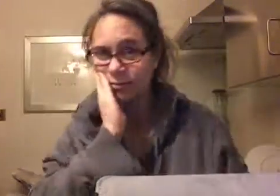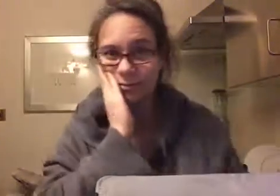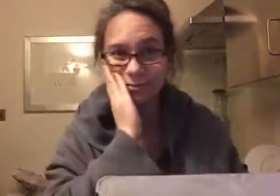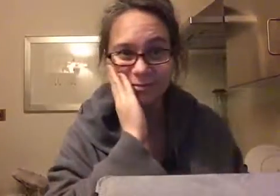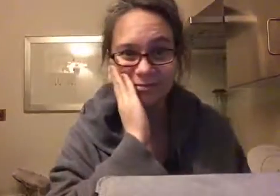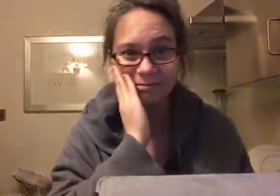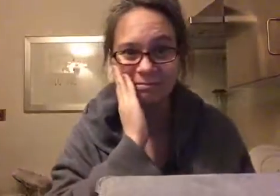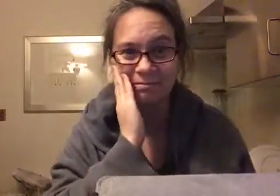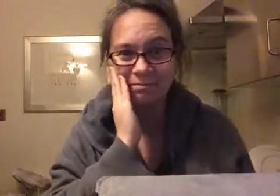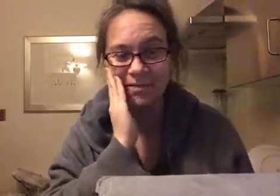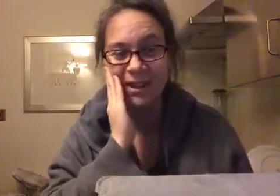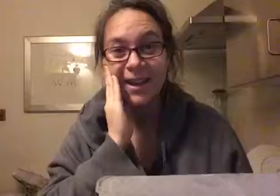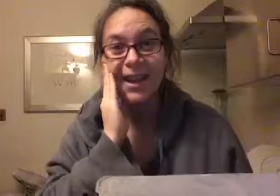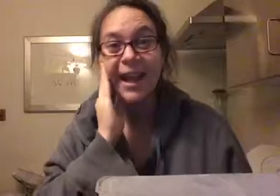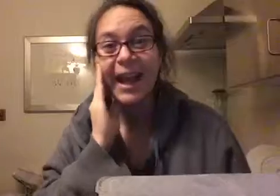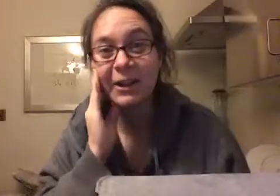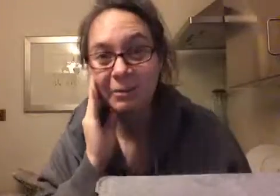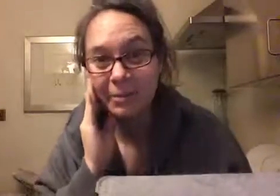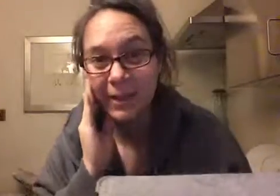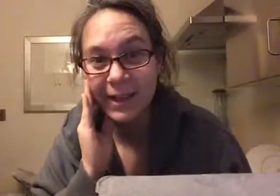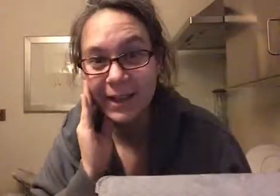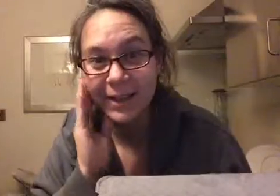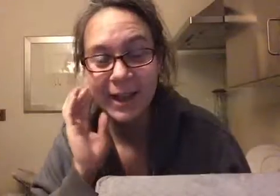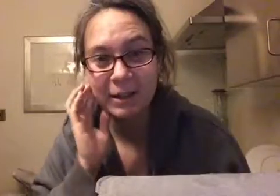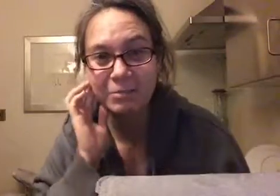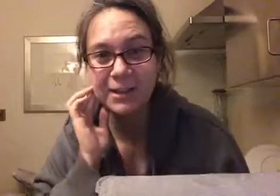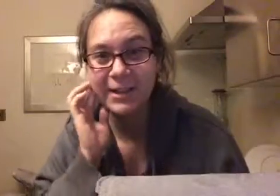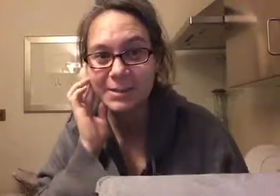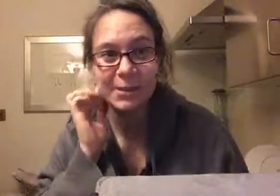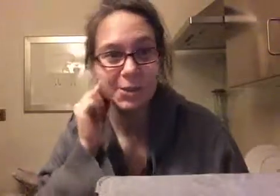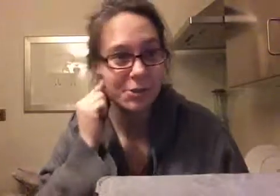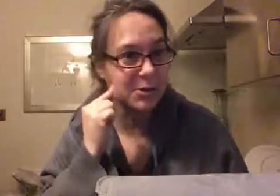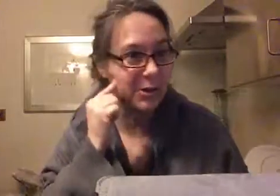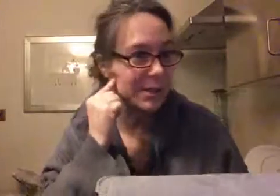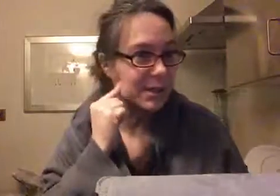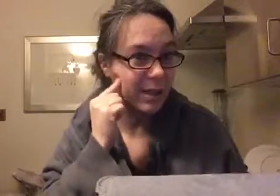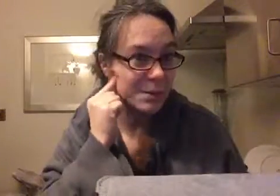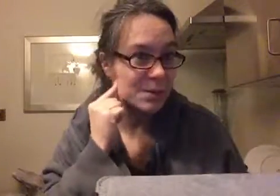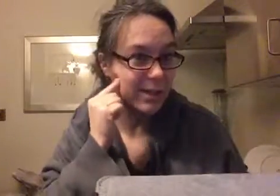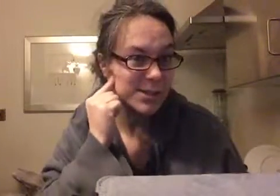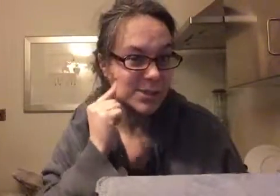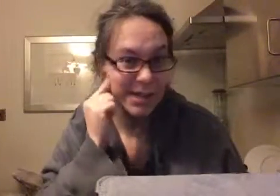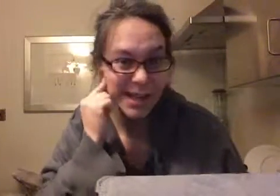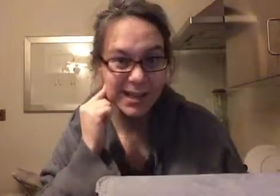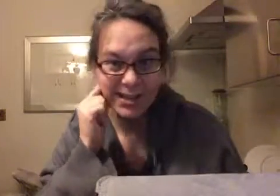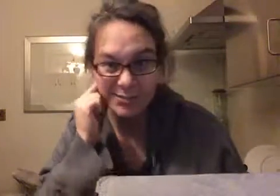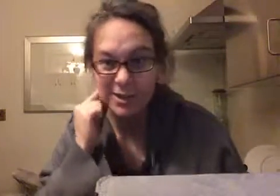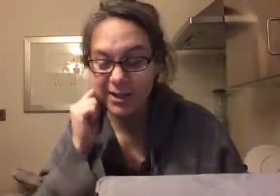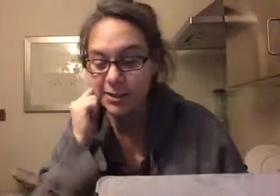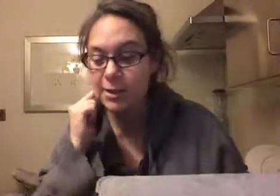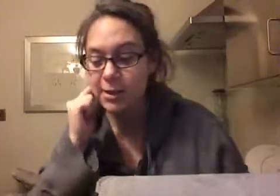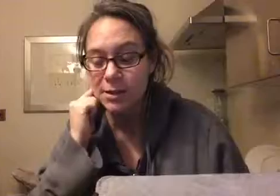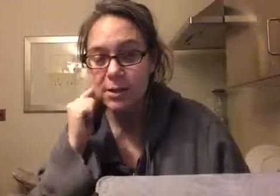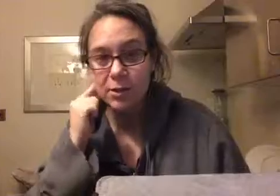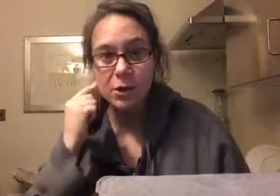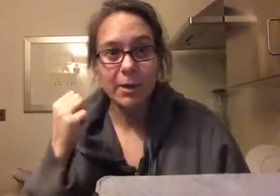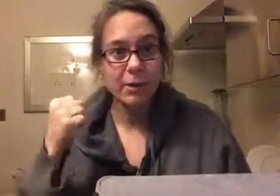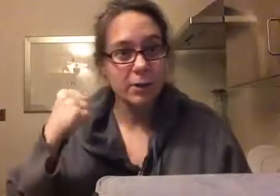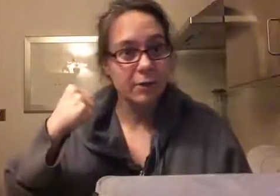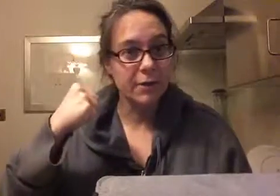Mmm. Help me, help release my jaw. I've been doing this all day, it doesn't work. What about a good old